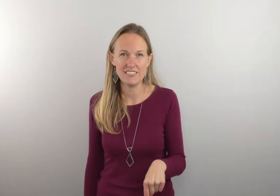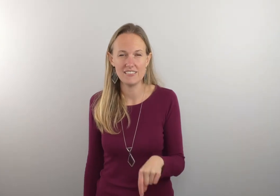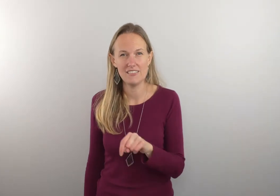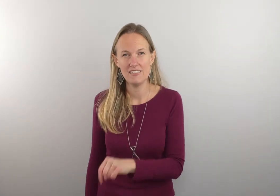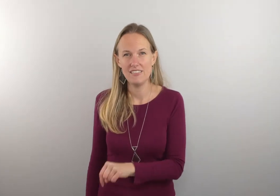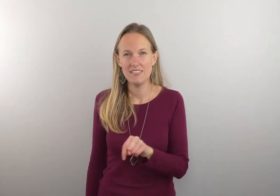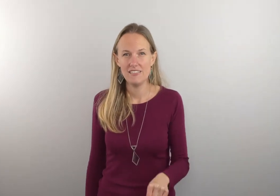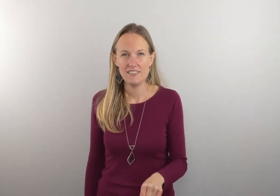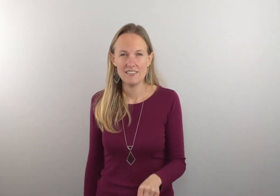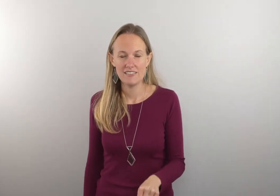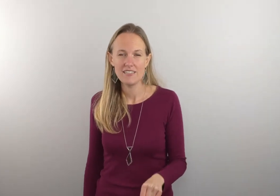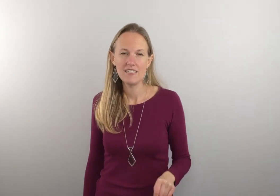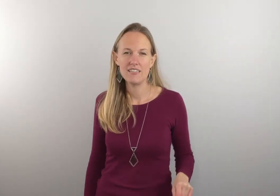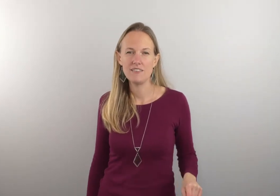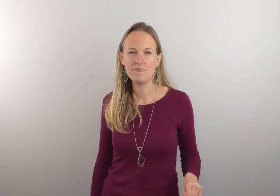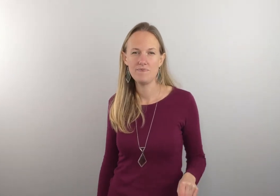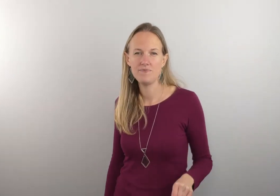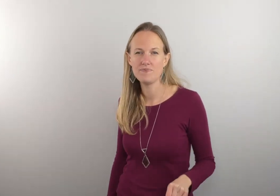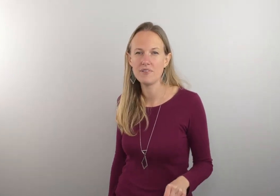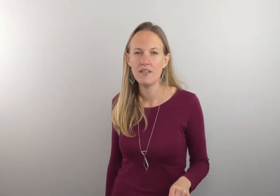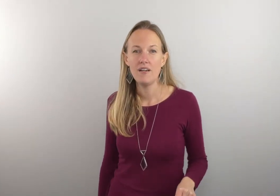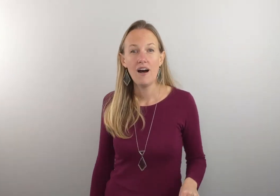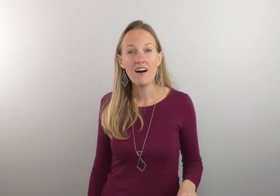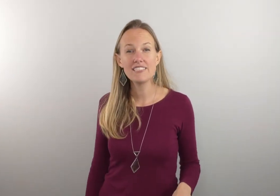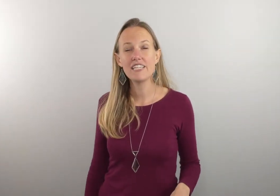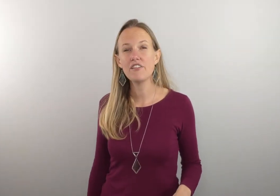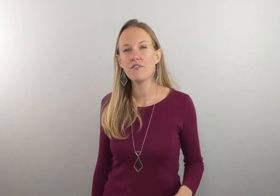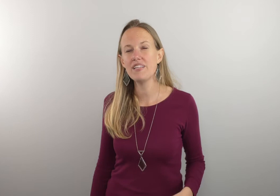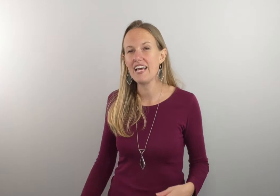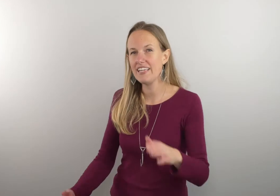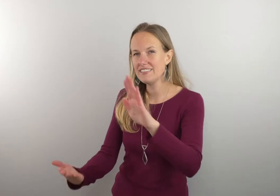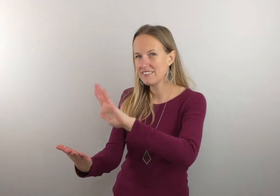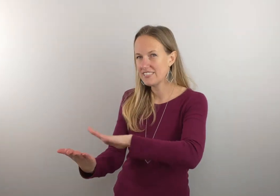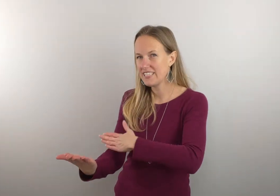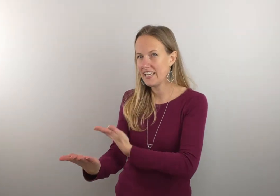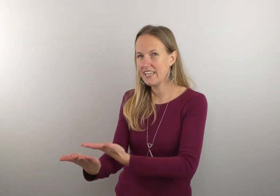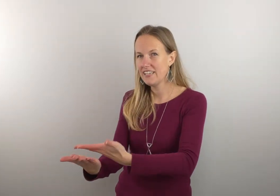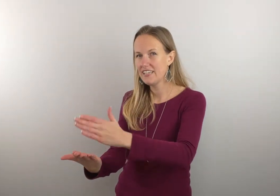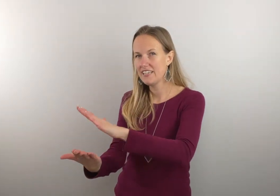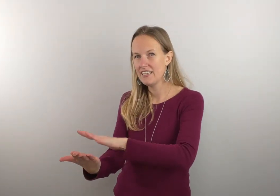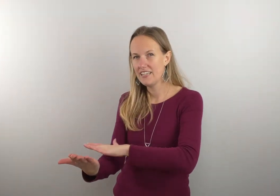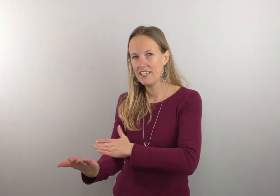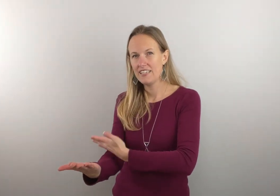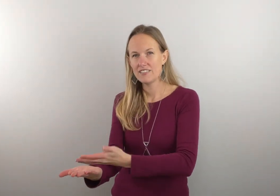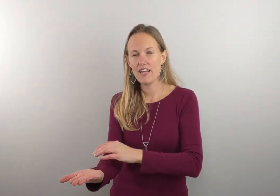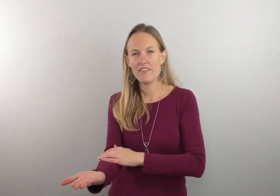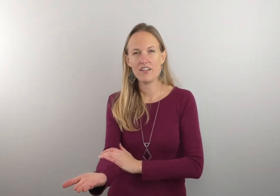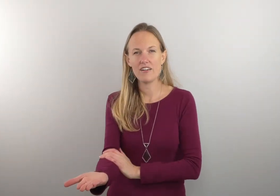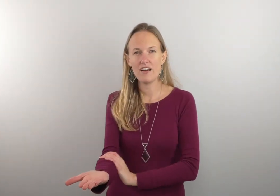I'll sing through the night so sing so you have your non